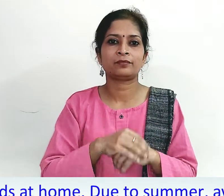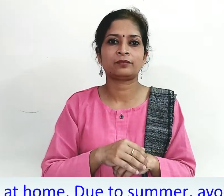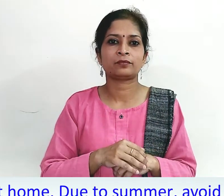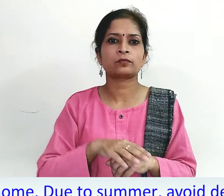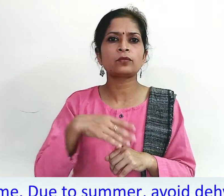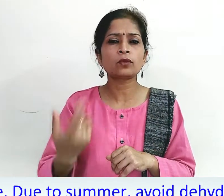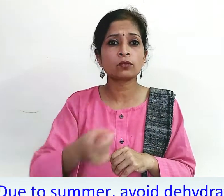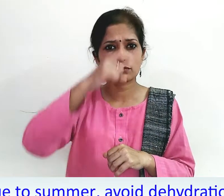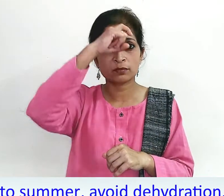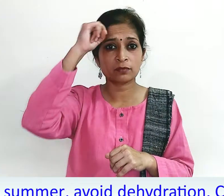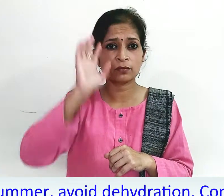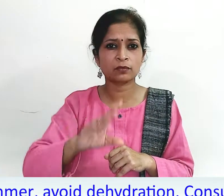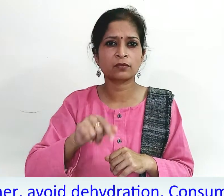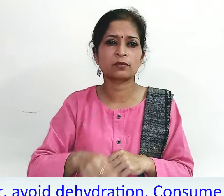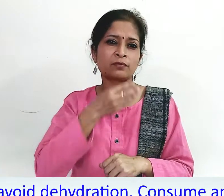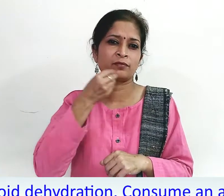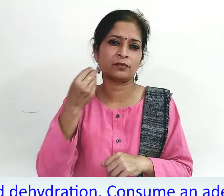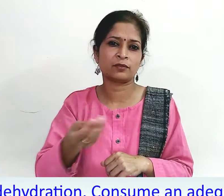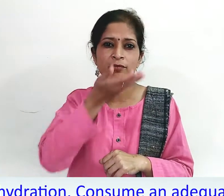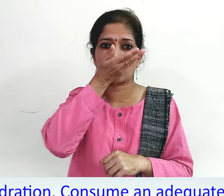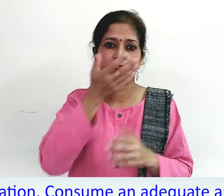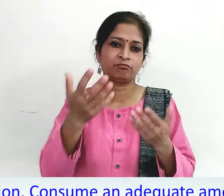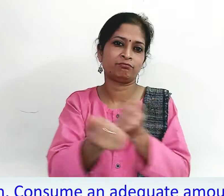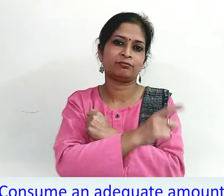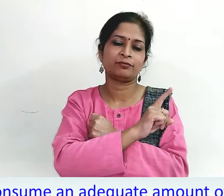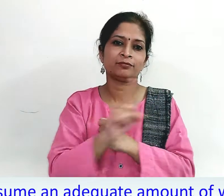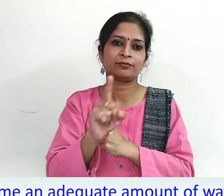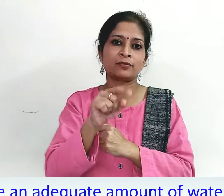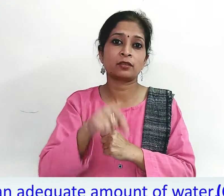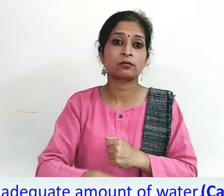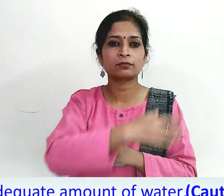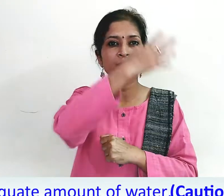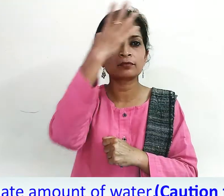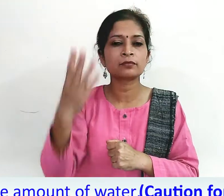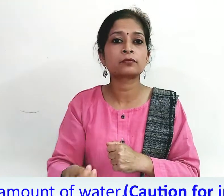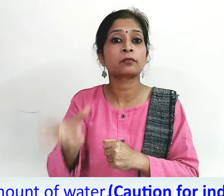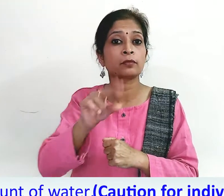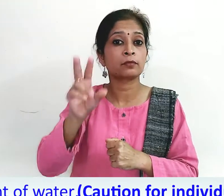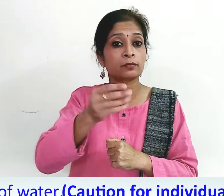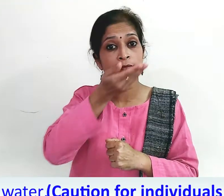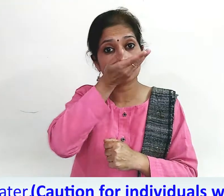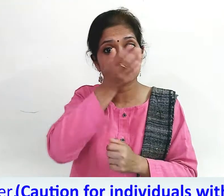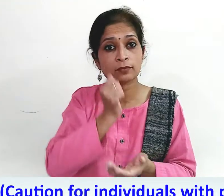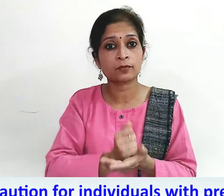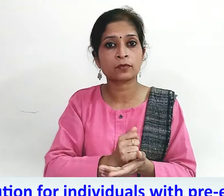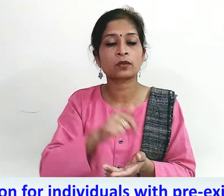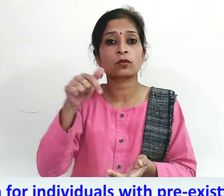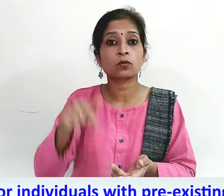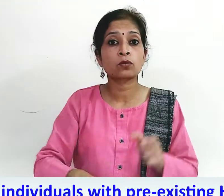Due to summer, avoid dehydration. Consume an adequate amount of water. Caution for individuals